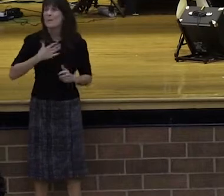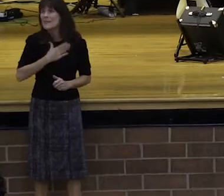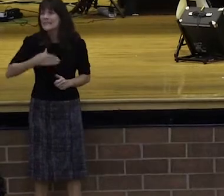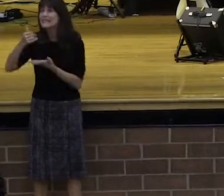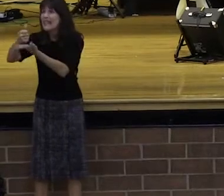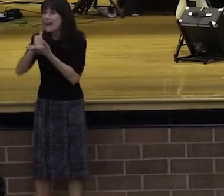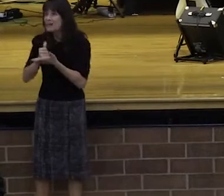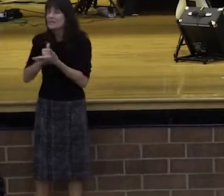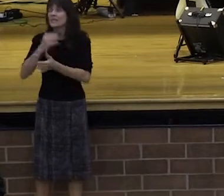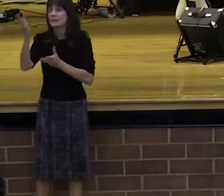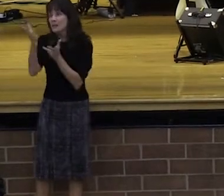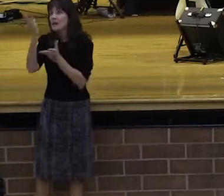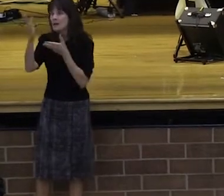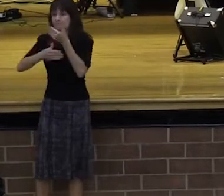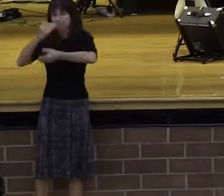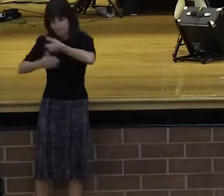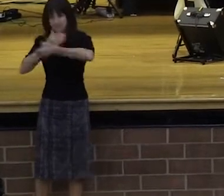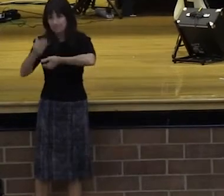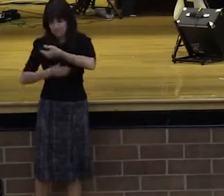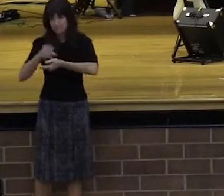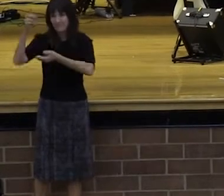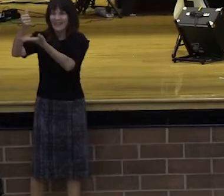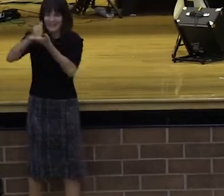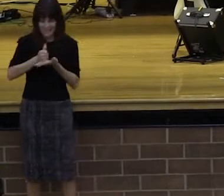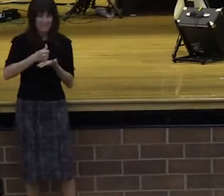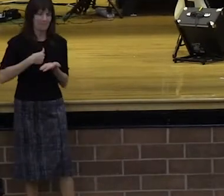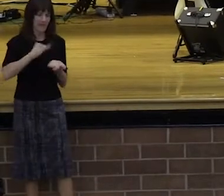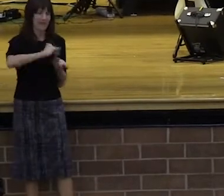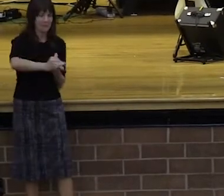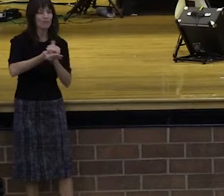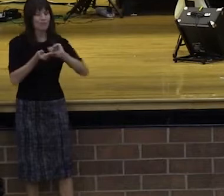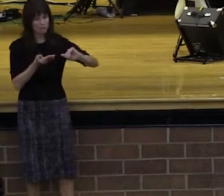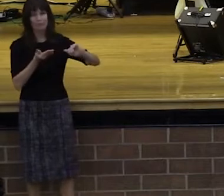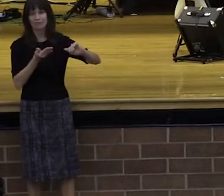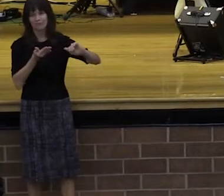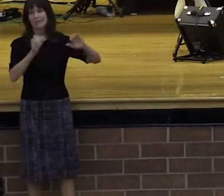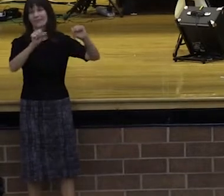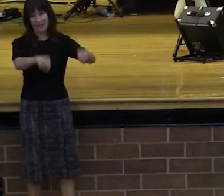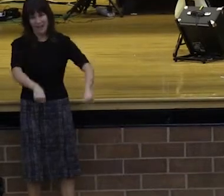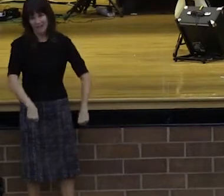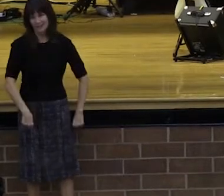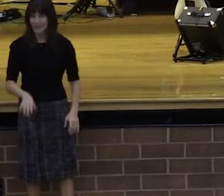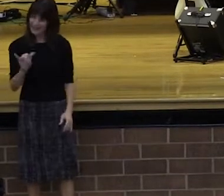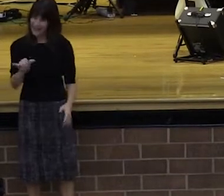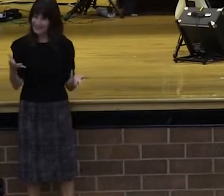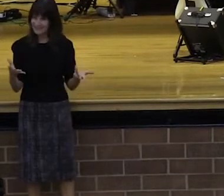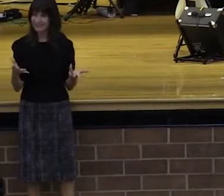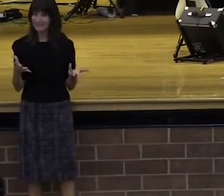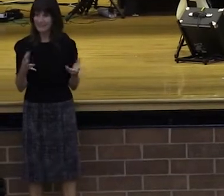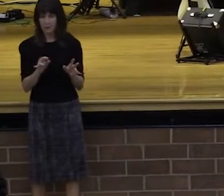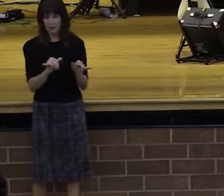when we honor God with the first fruit because this is God, just like love is God, just like forgiveness is of God. Our